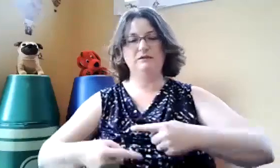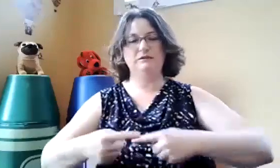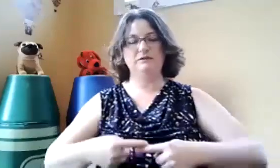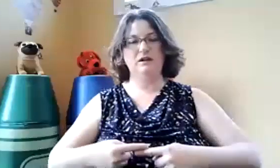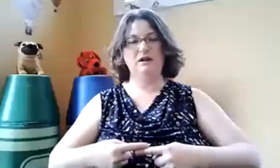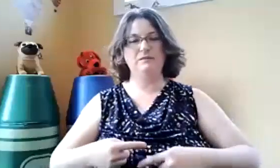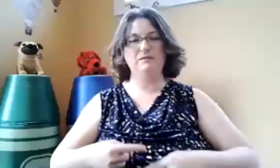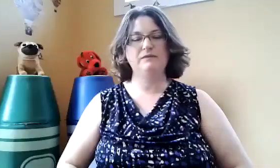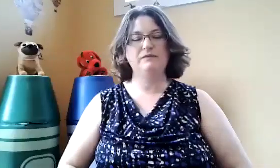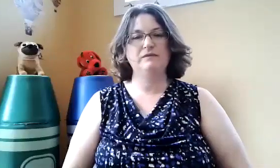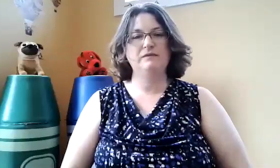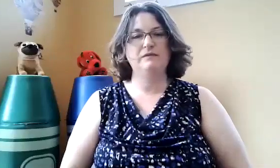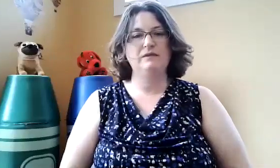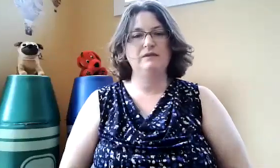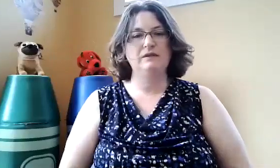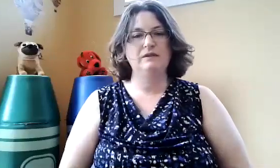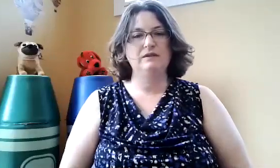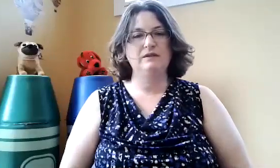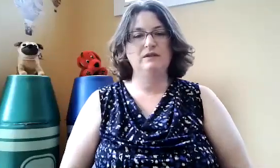You can also do this.